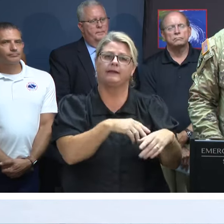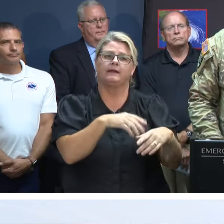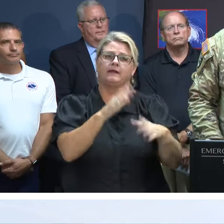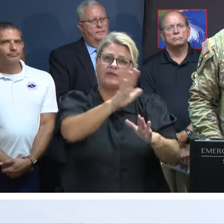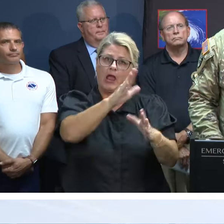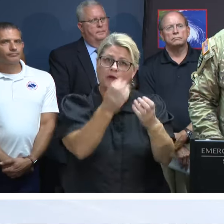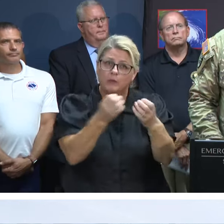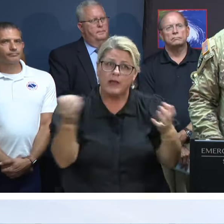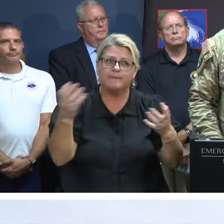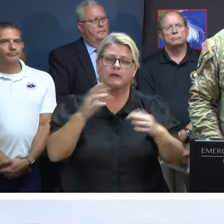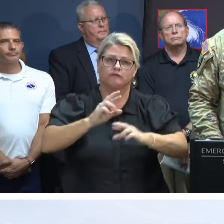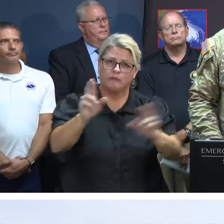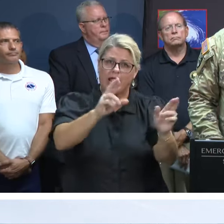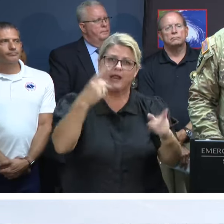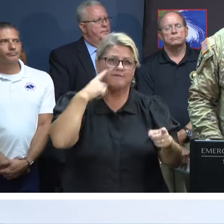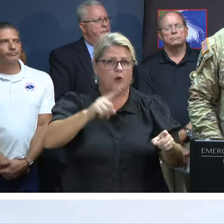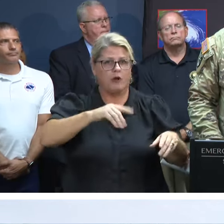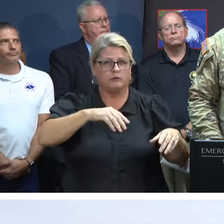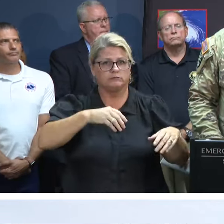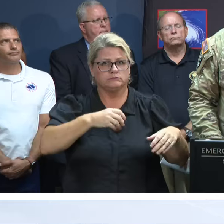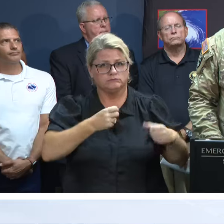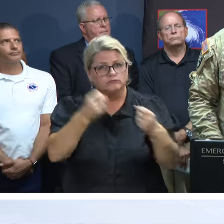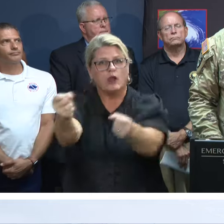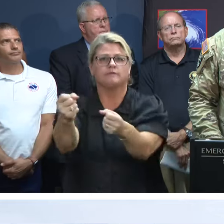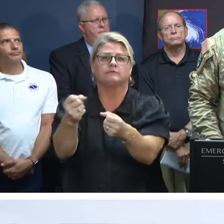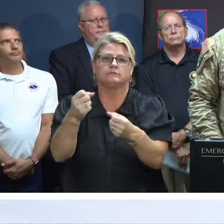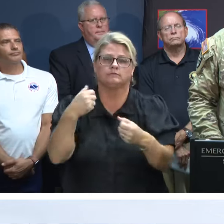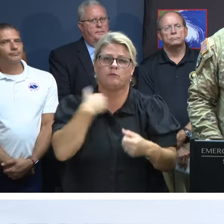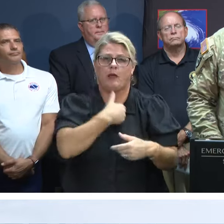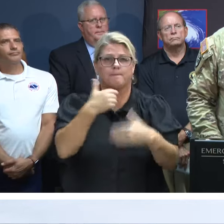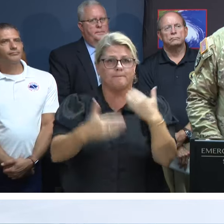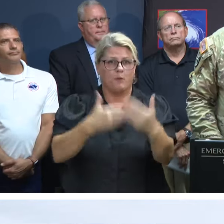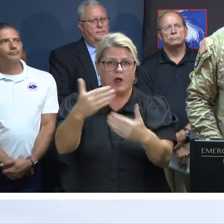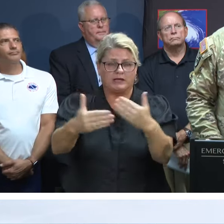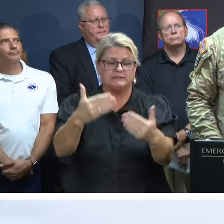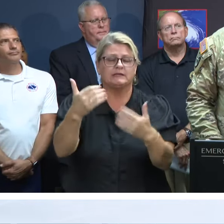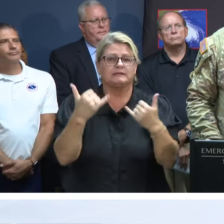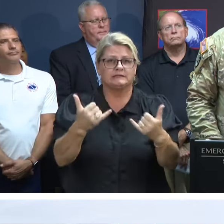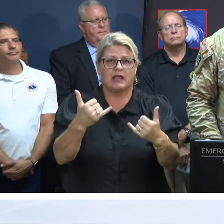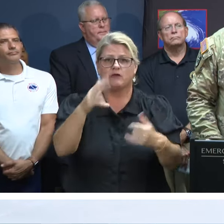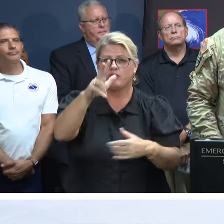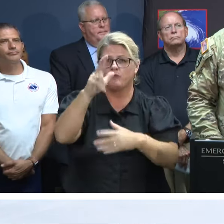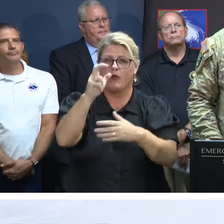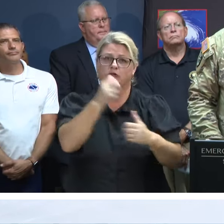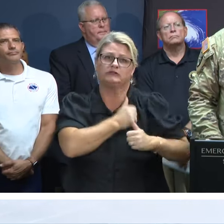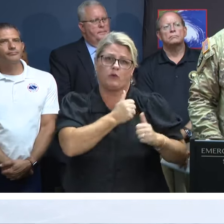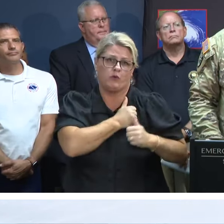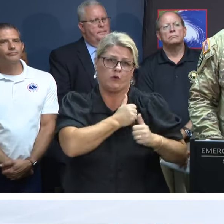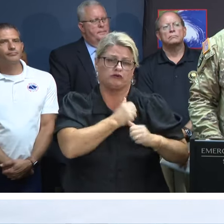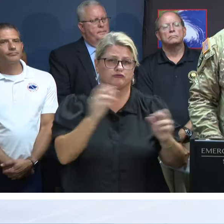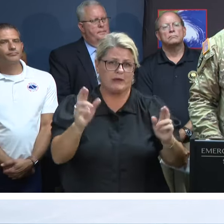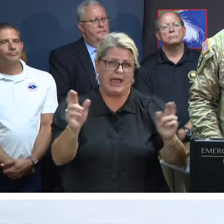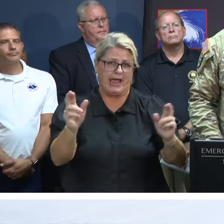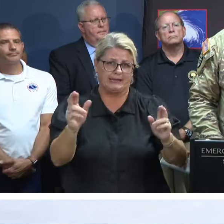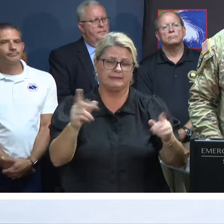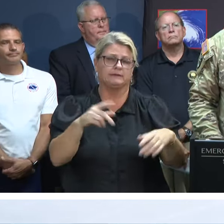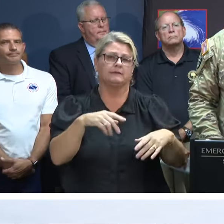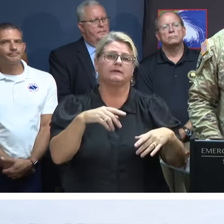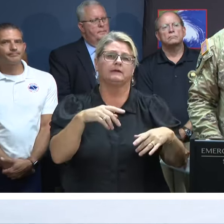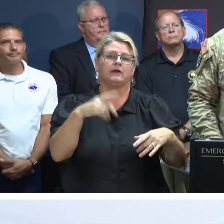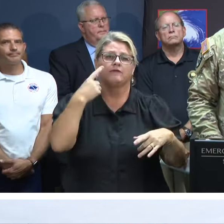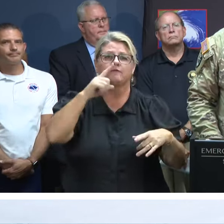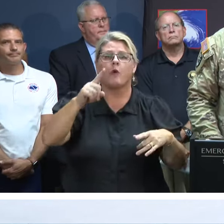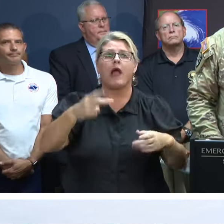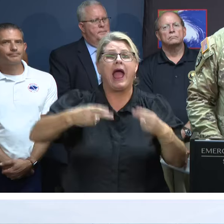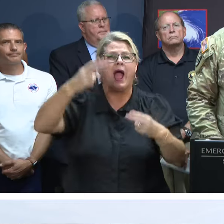equipment for possible mobilization. We're currently in the process of mobilizing approximately 300 soldiers to provide high-water